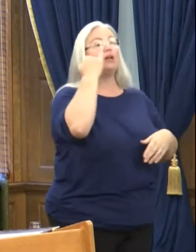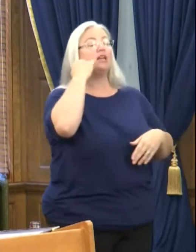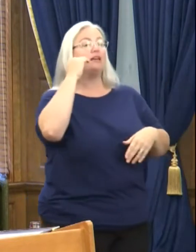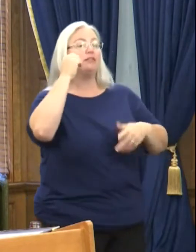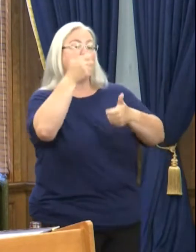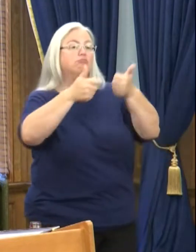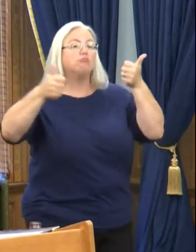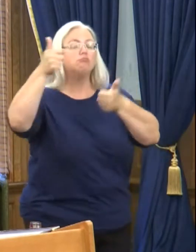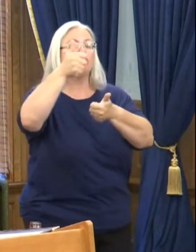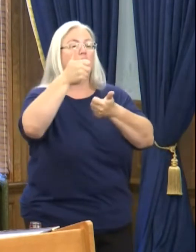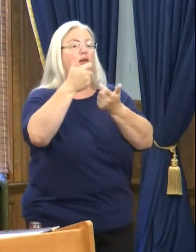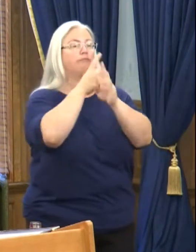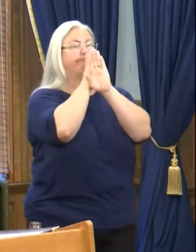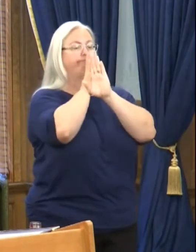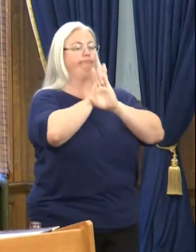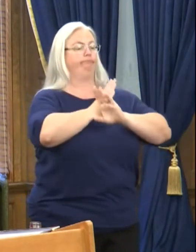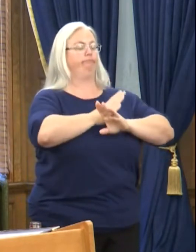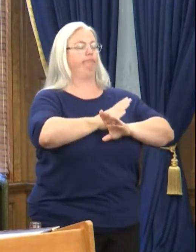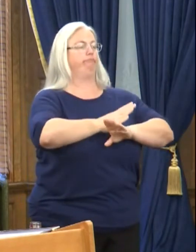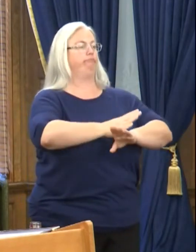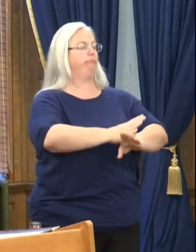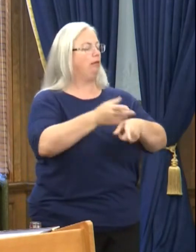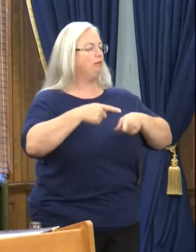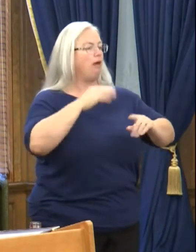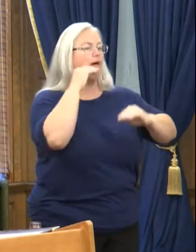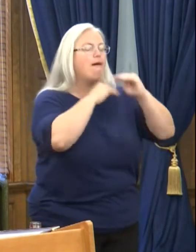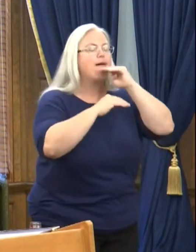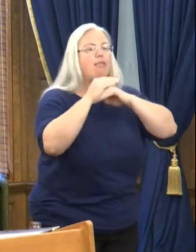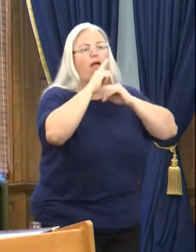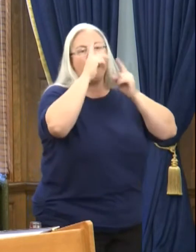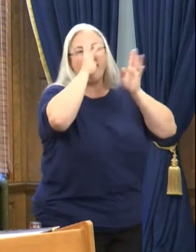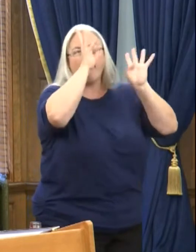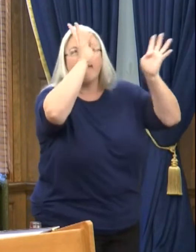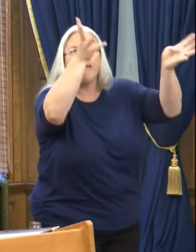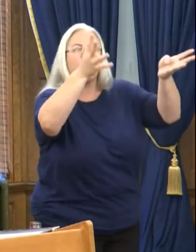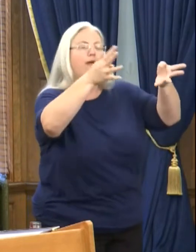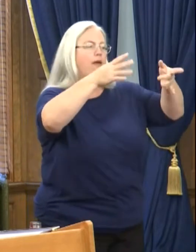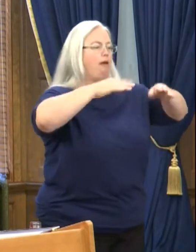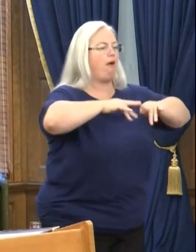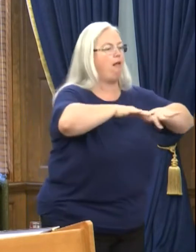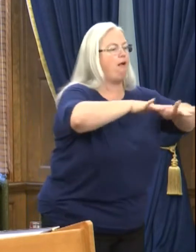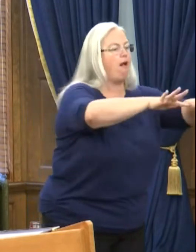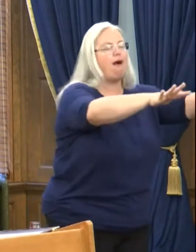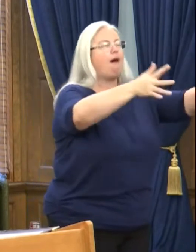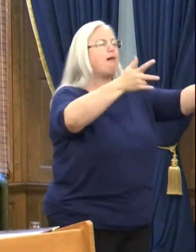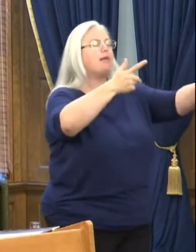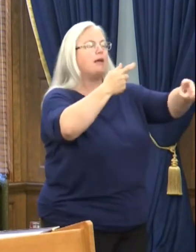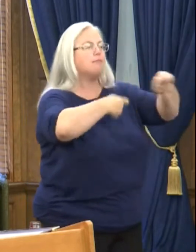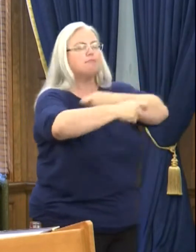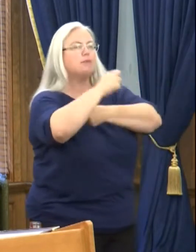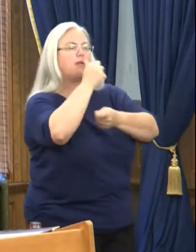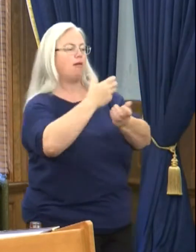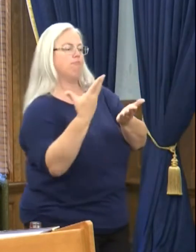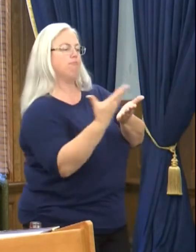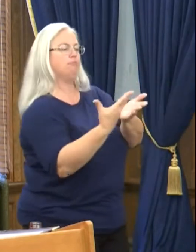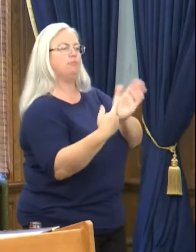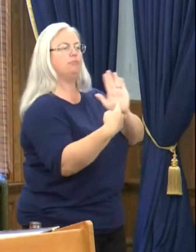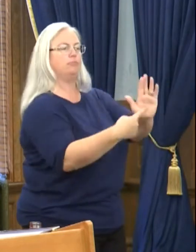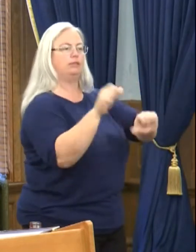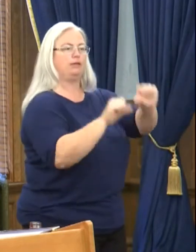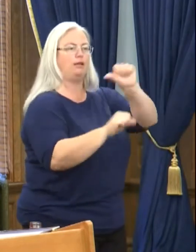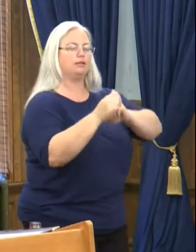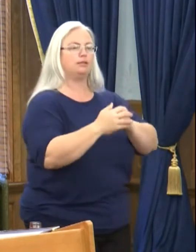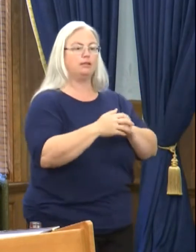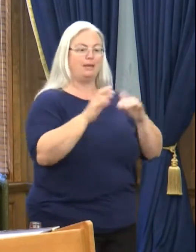falsehoods and conspiracy theories to replace science and medicine. Playing politics with this